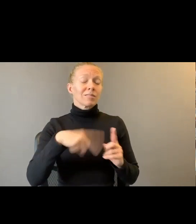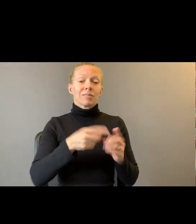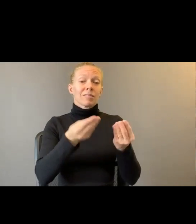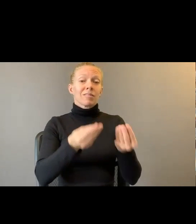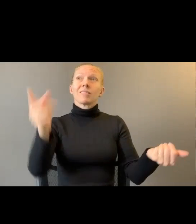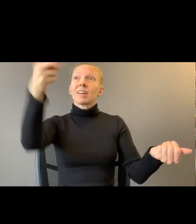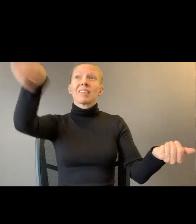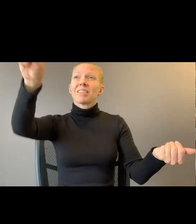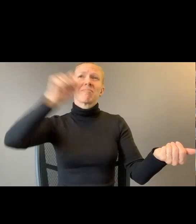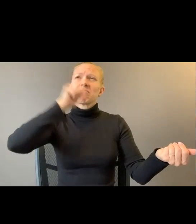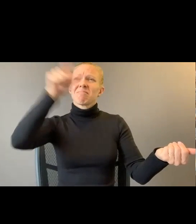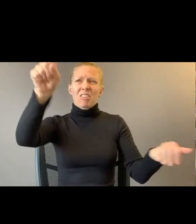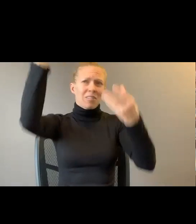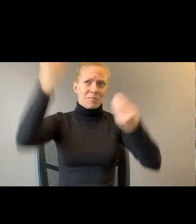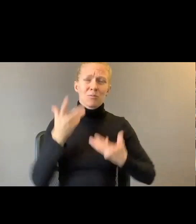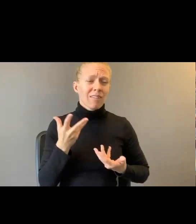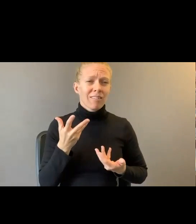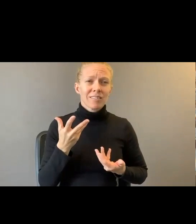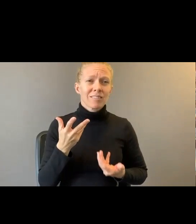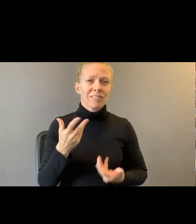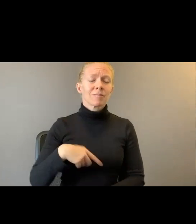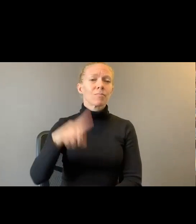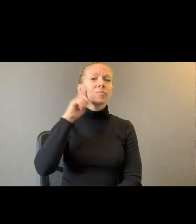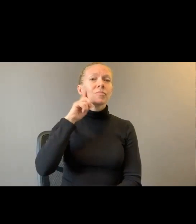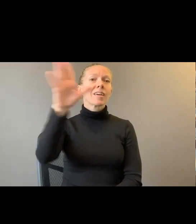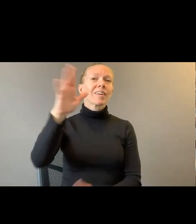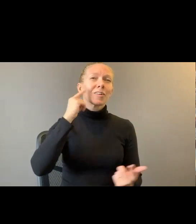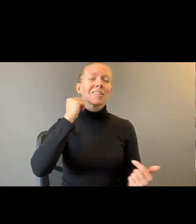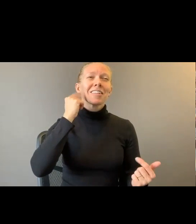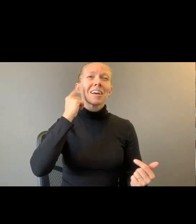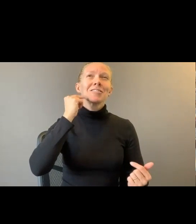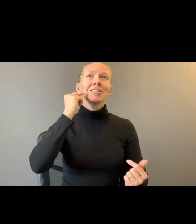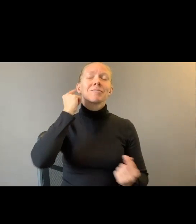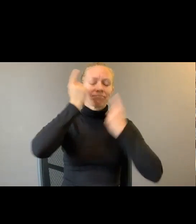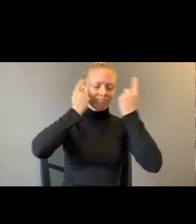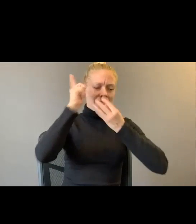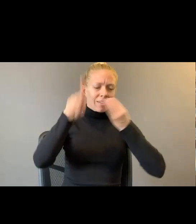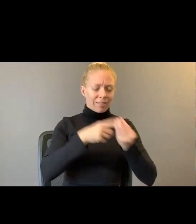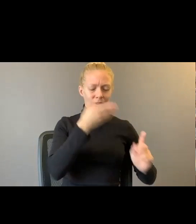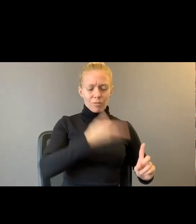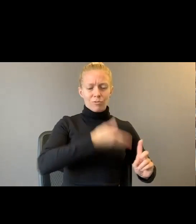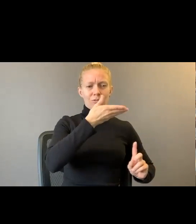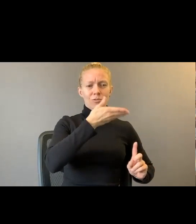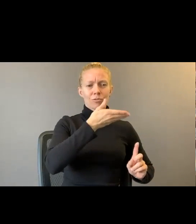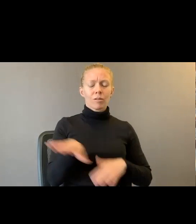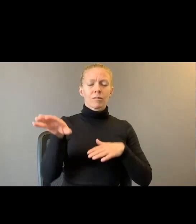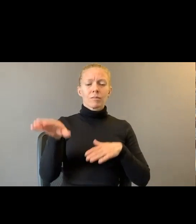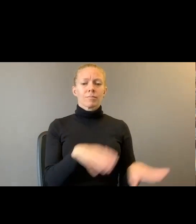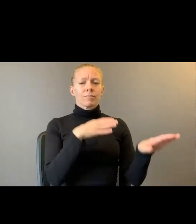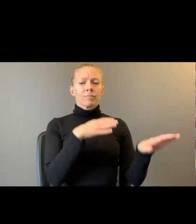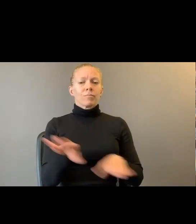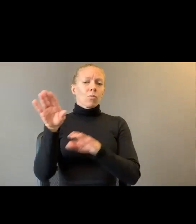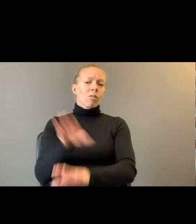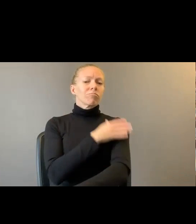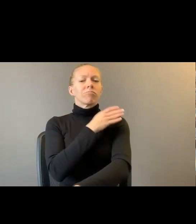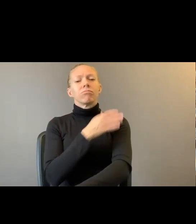us shit. I hear their laughter and think of you. Walk on rhythm and think of you. What is Atlantis